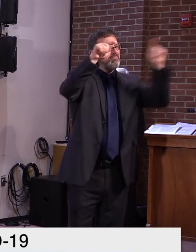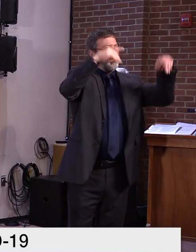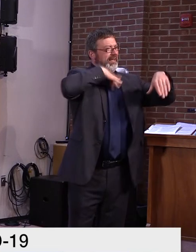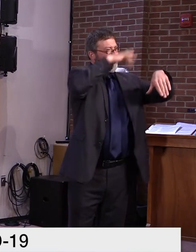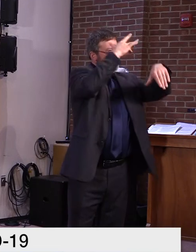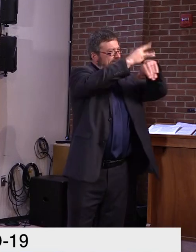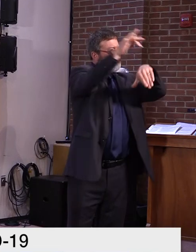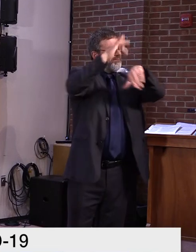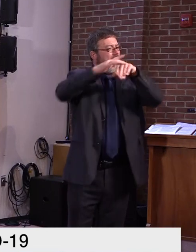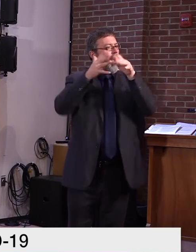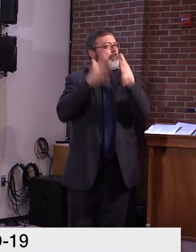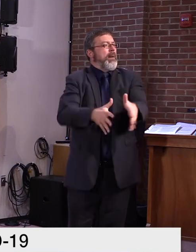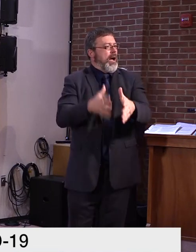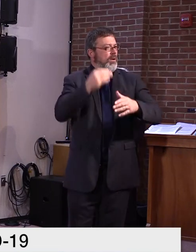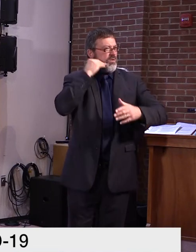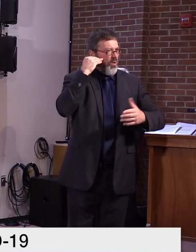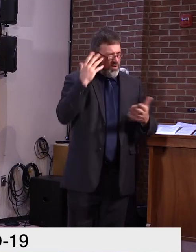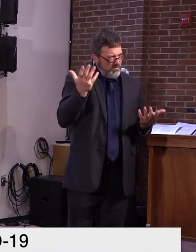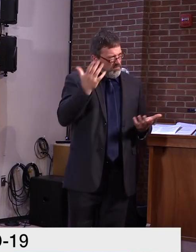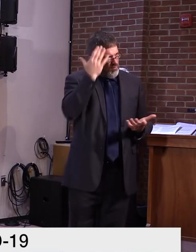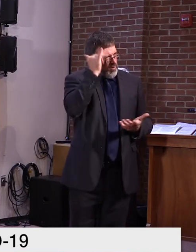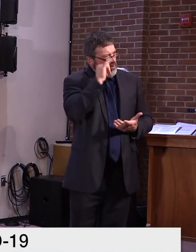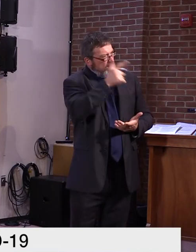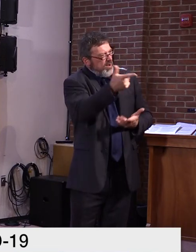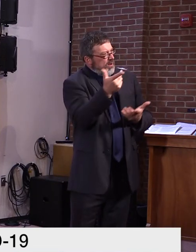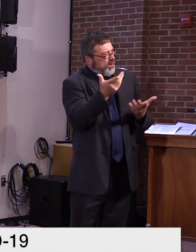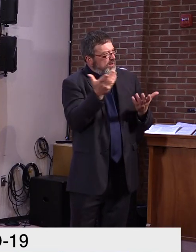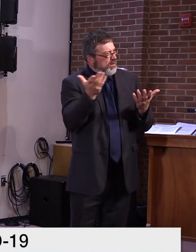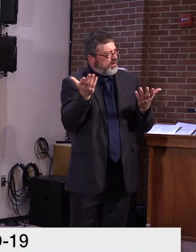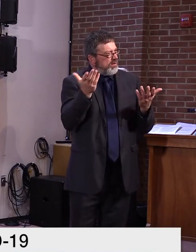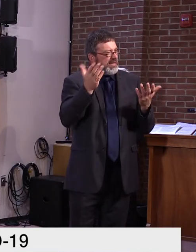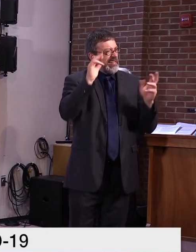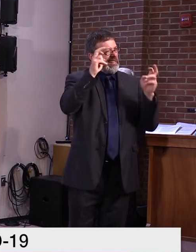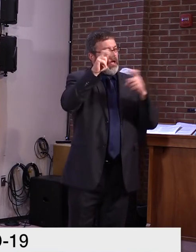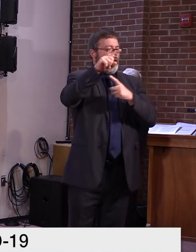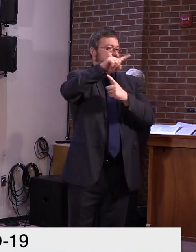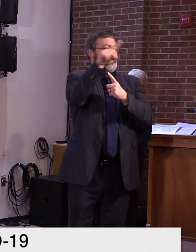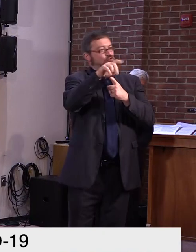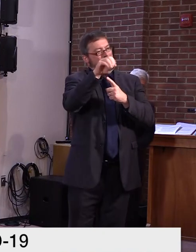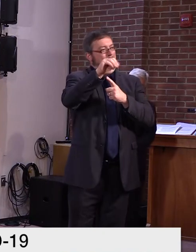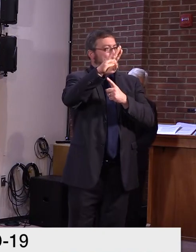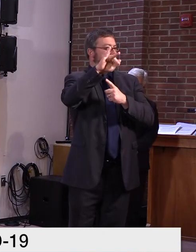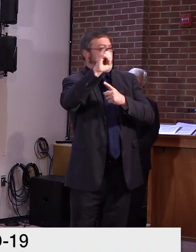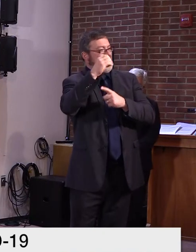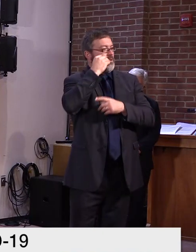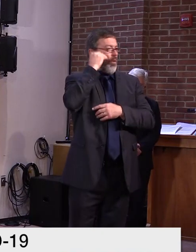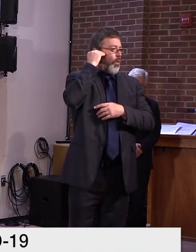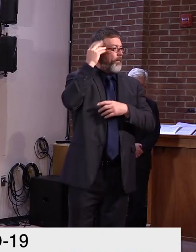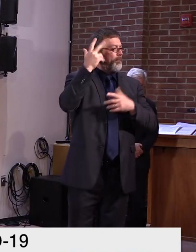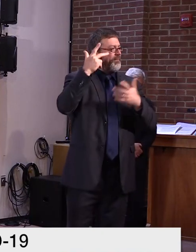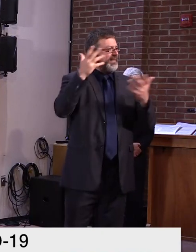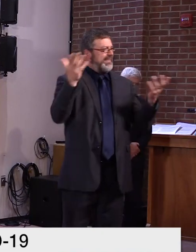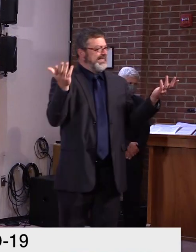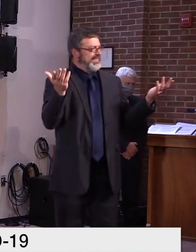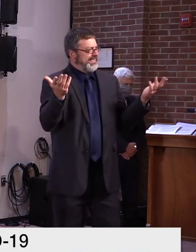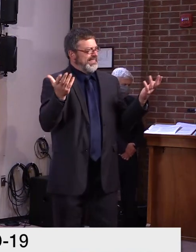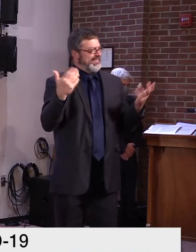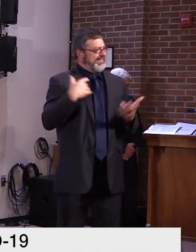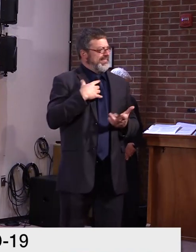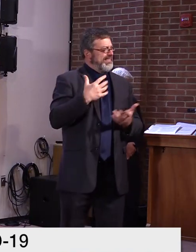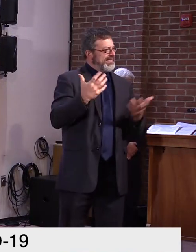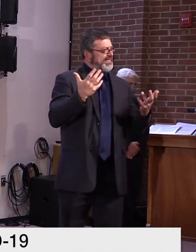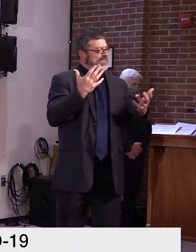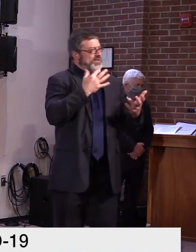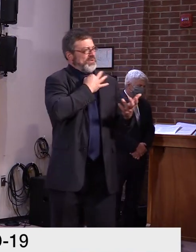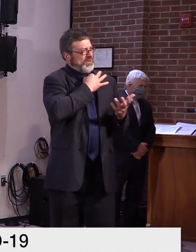more or less how many zombie homes Vermont has? And is there any state strategy for reducing this number of zombie